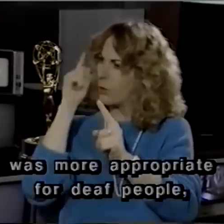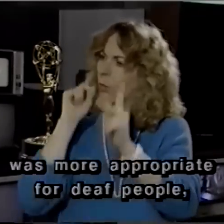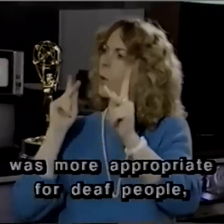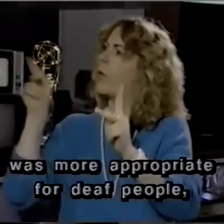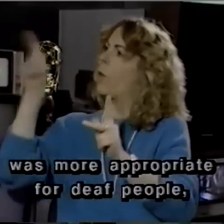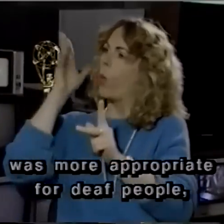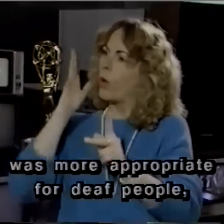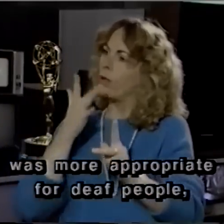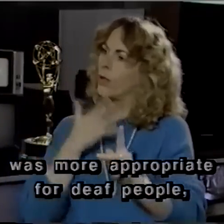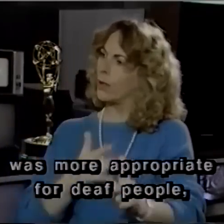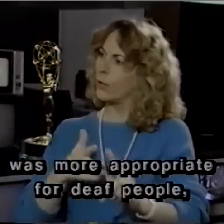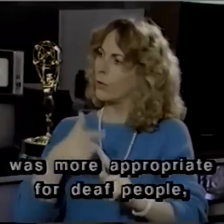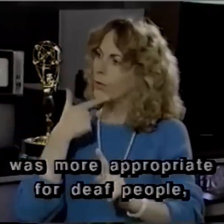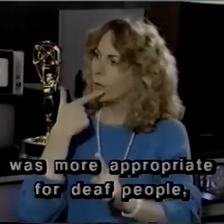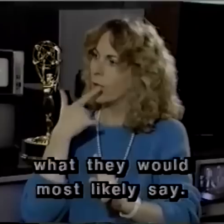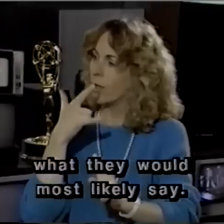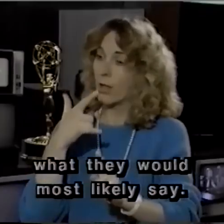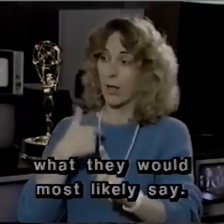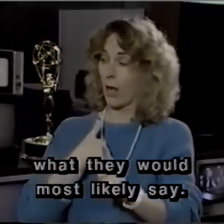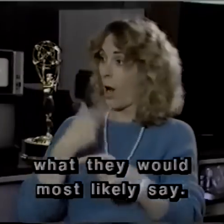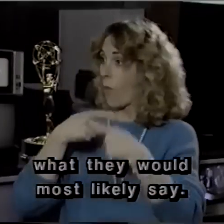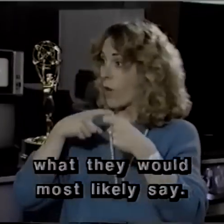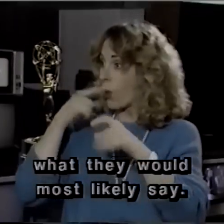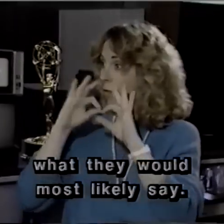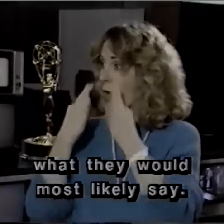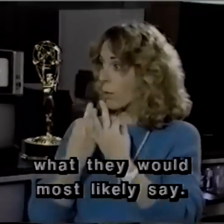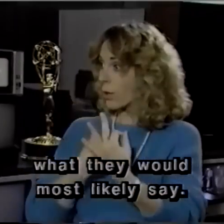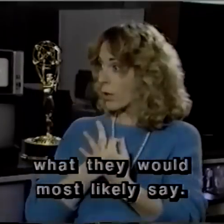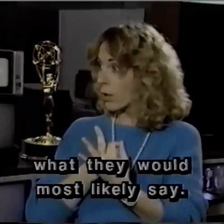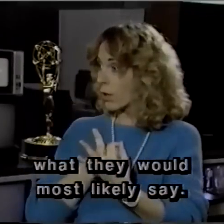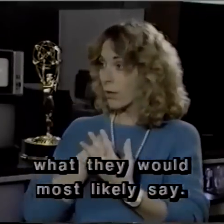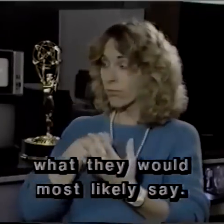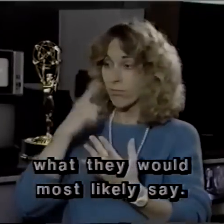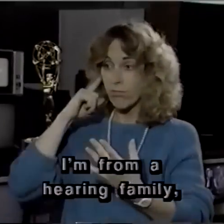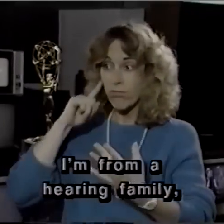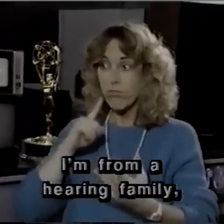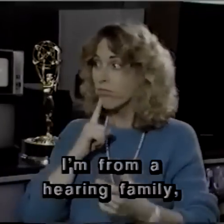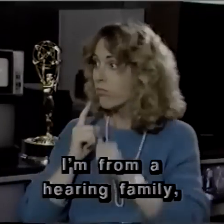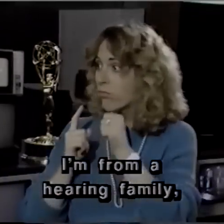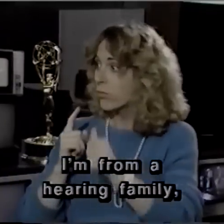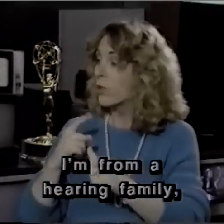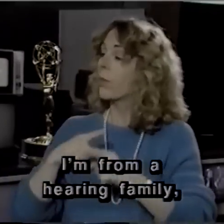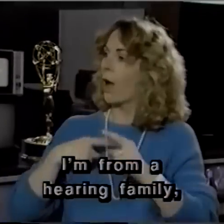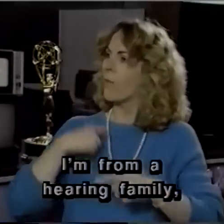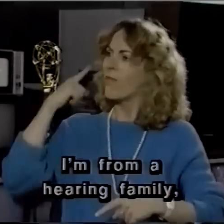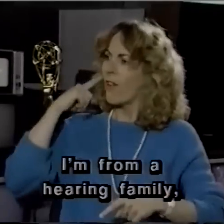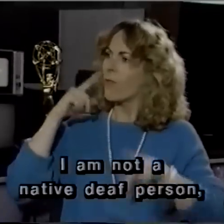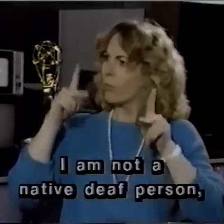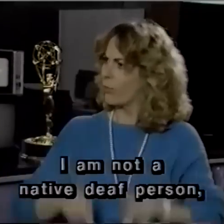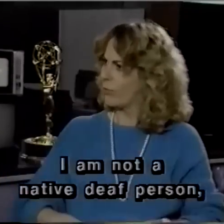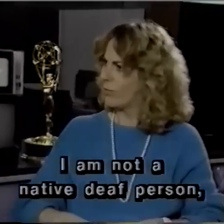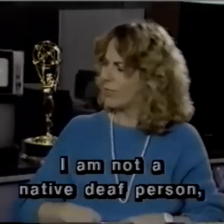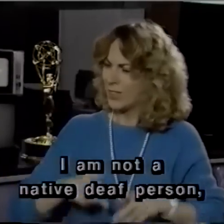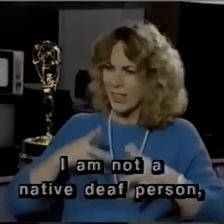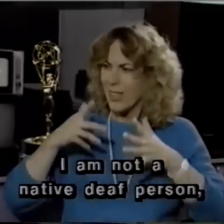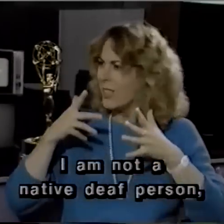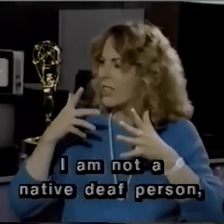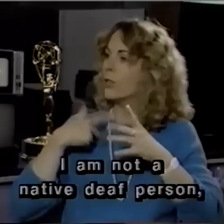appropriate for deaf people. What they would most likely say. I'm from a hearing family. I'm not a native deaf person, but I